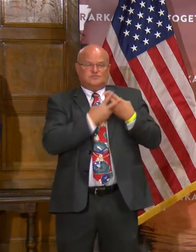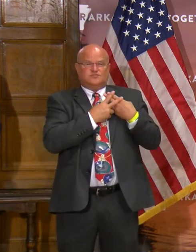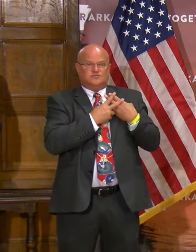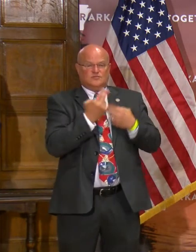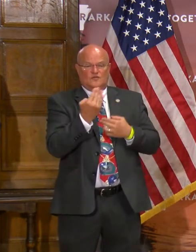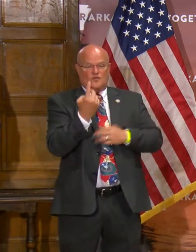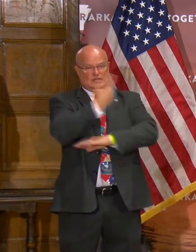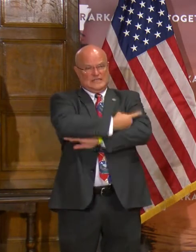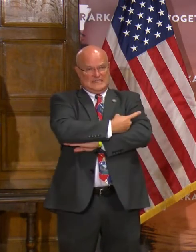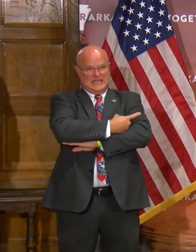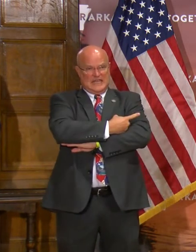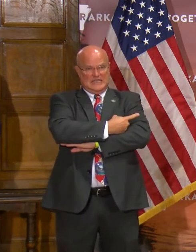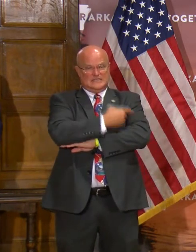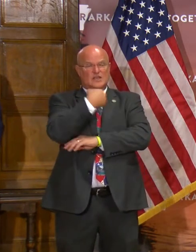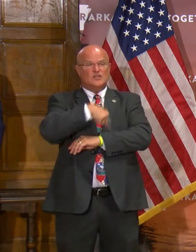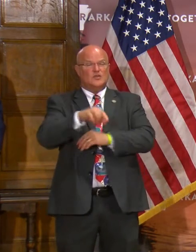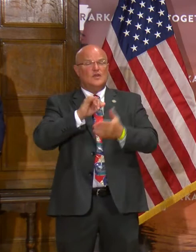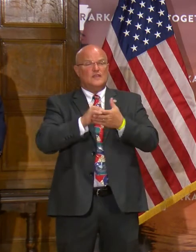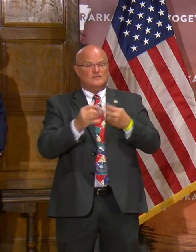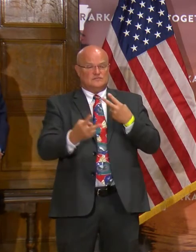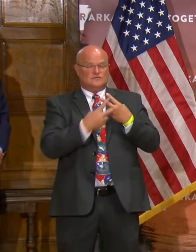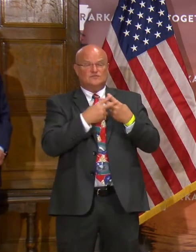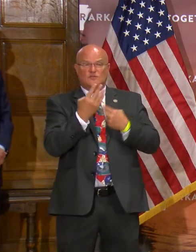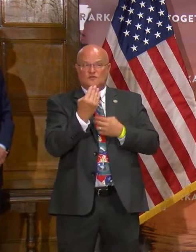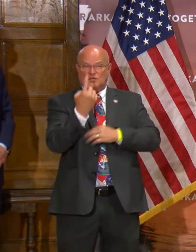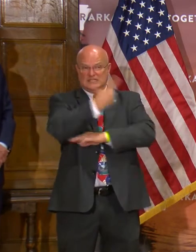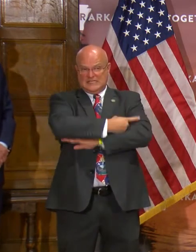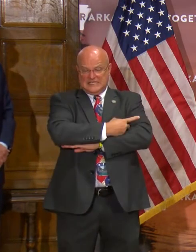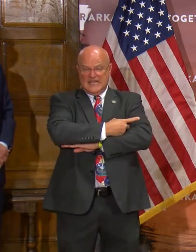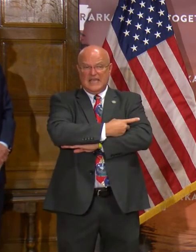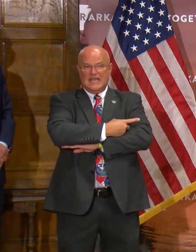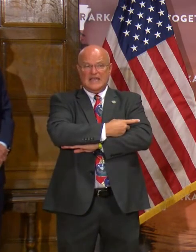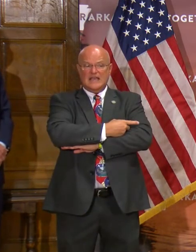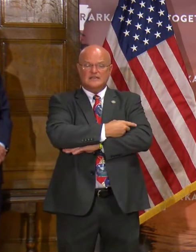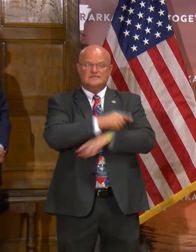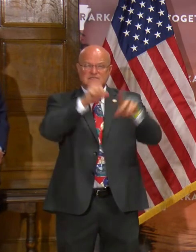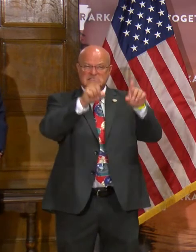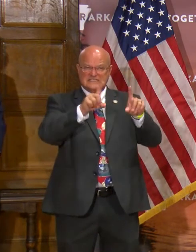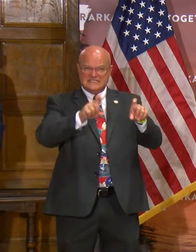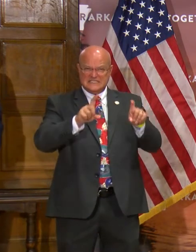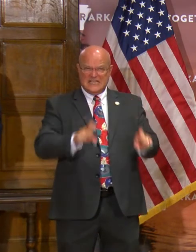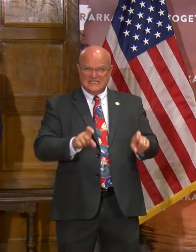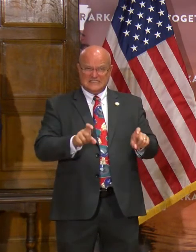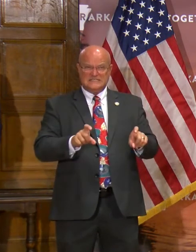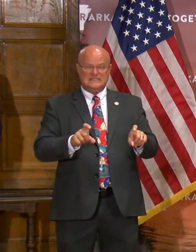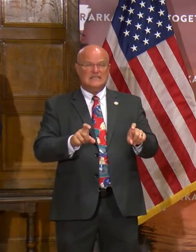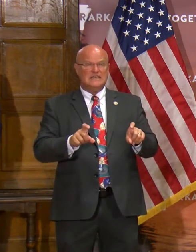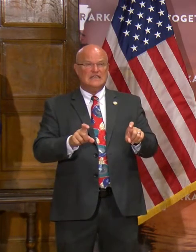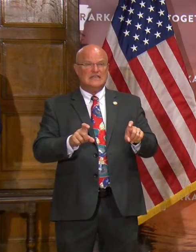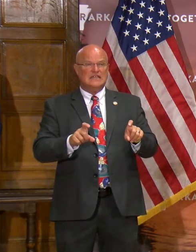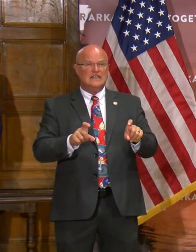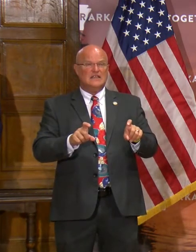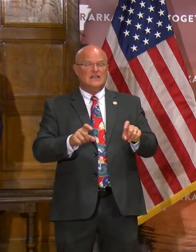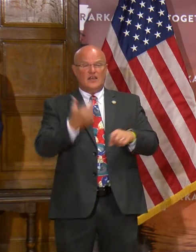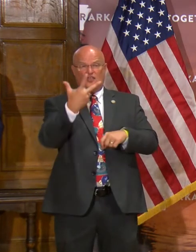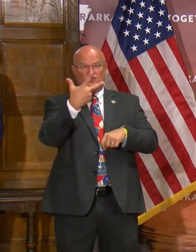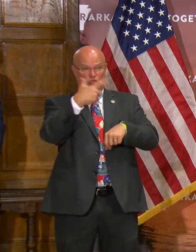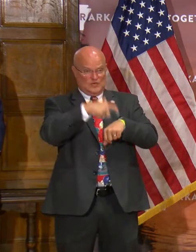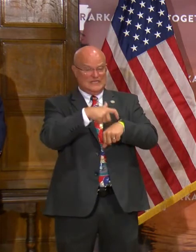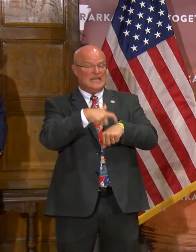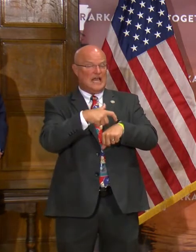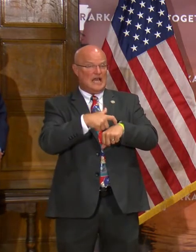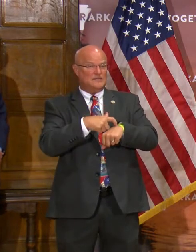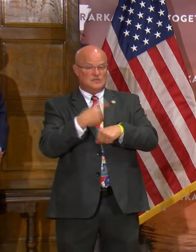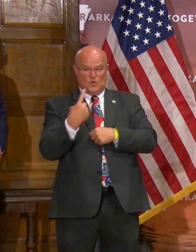14 days. During the course of their 14-day quarantine, they will be tested at a minimum of three times.